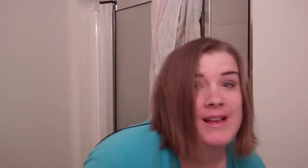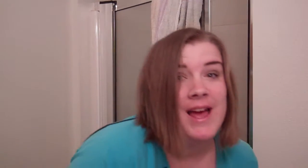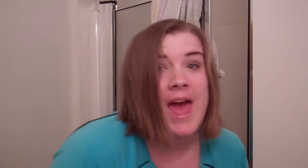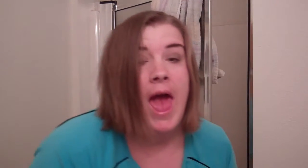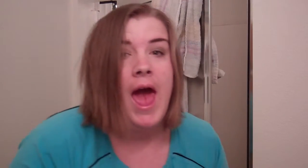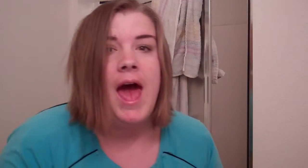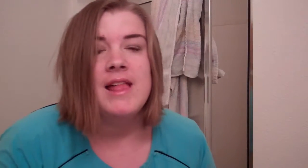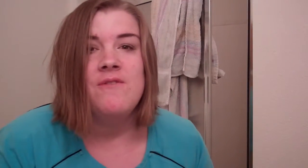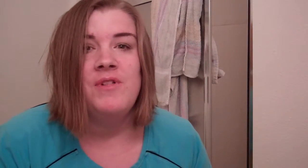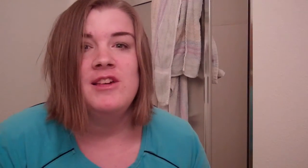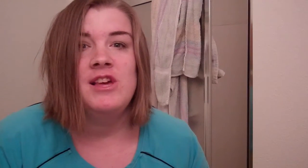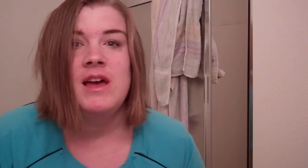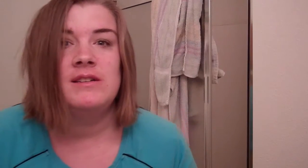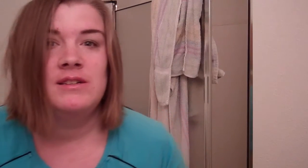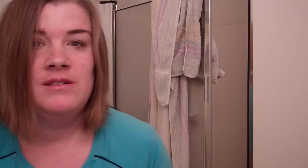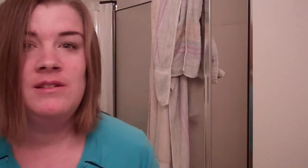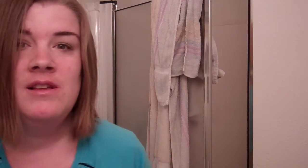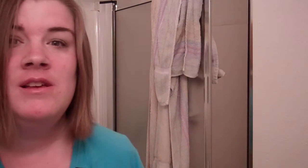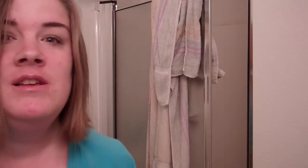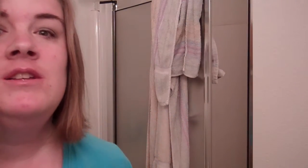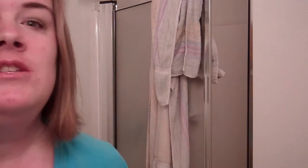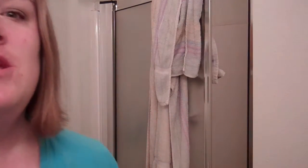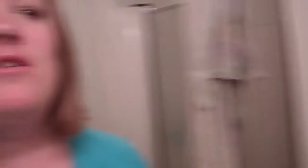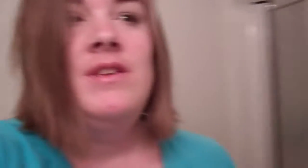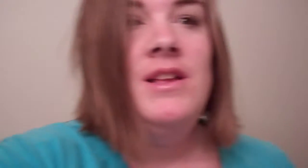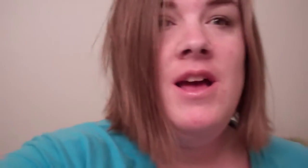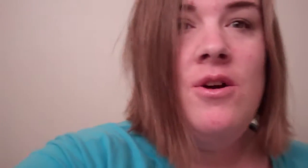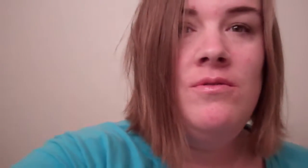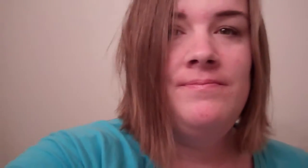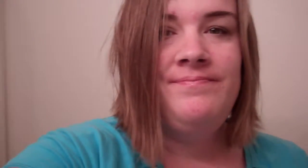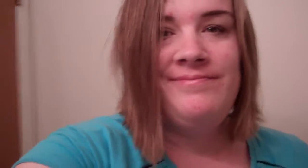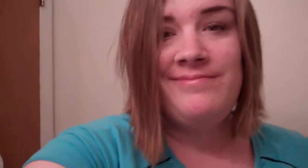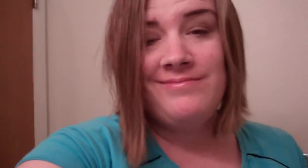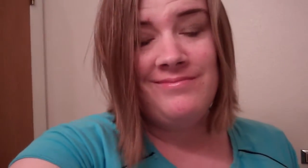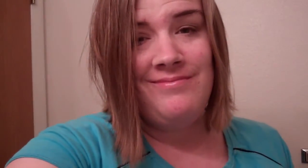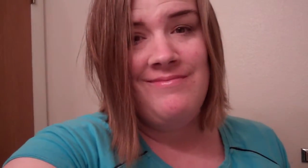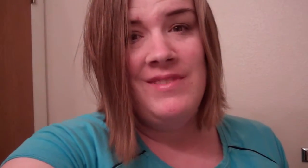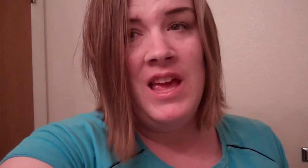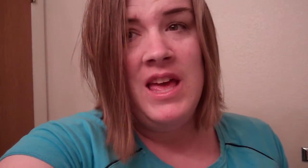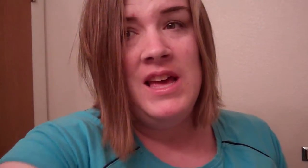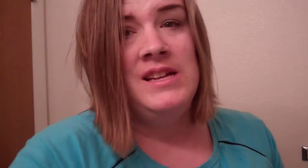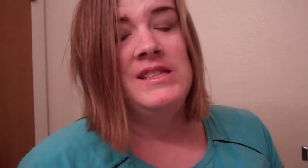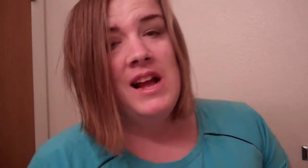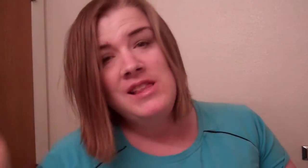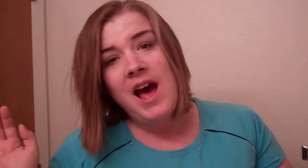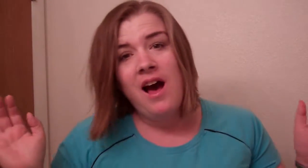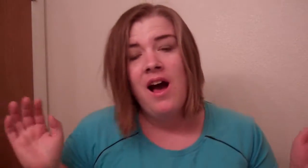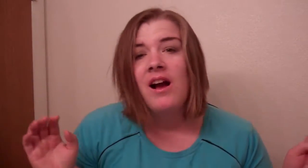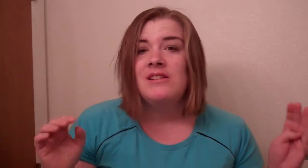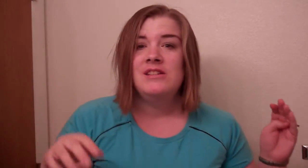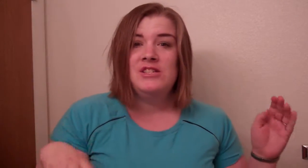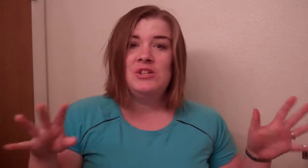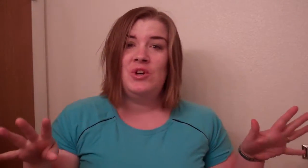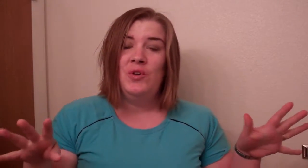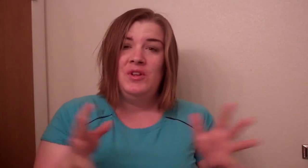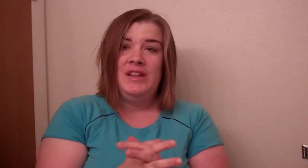and I flush it so you know it's not that hard to totally